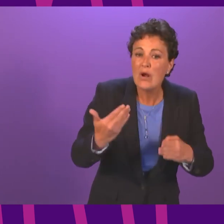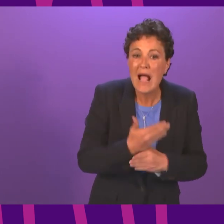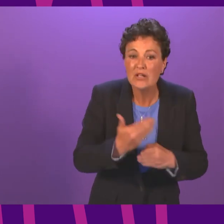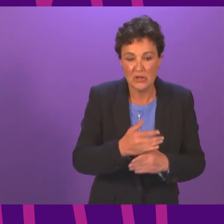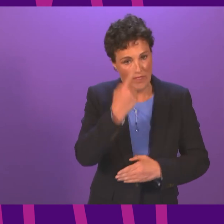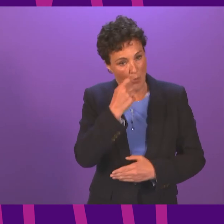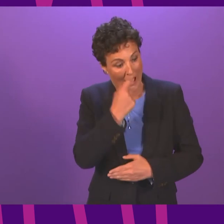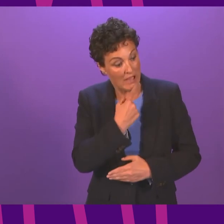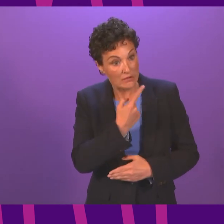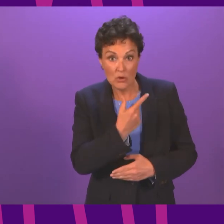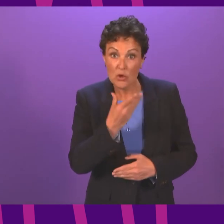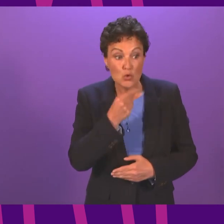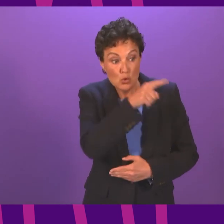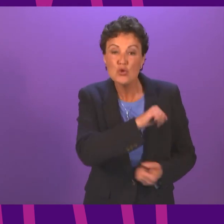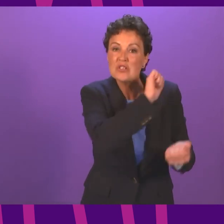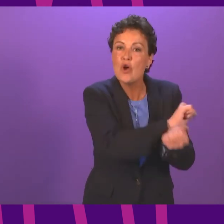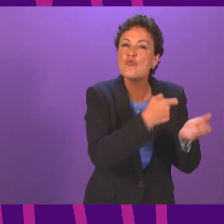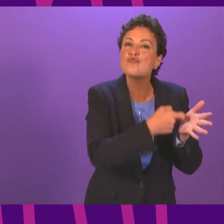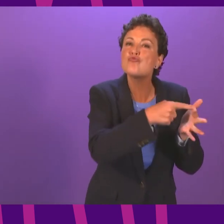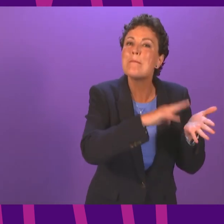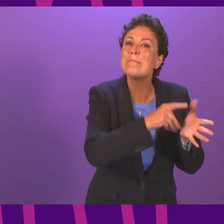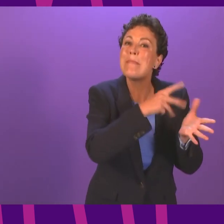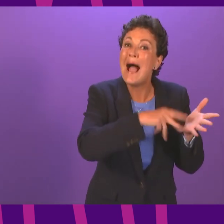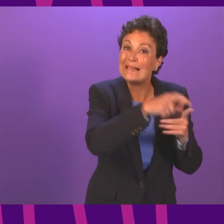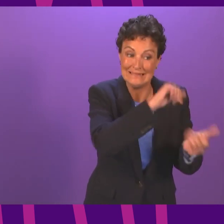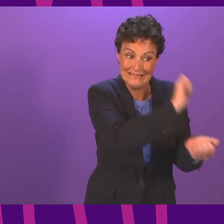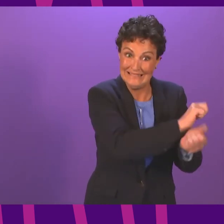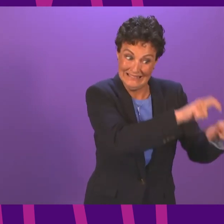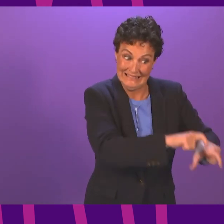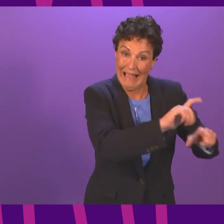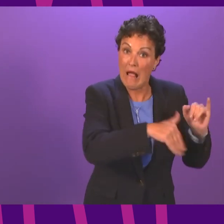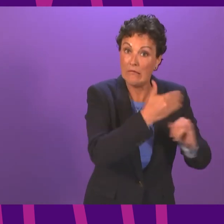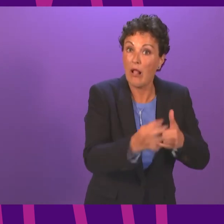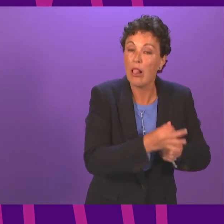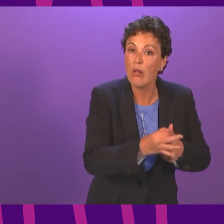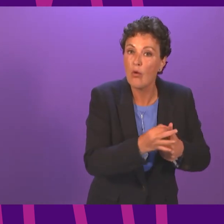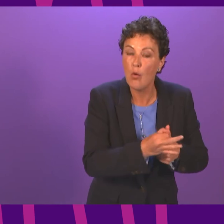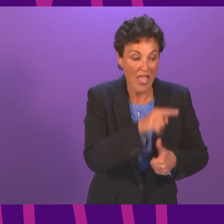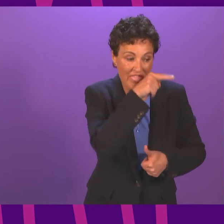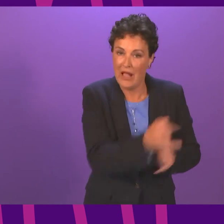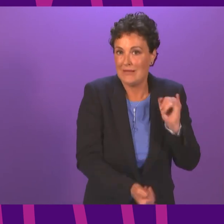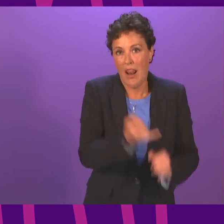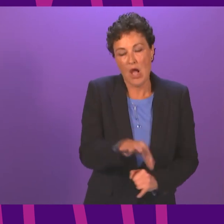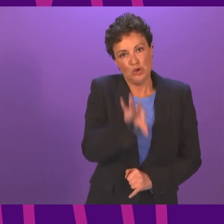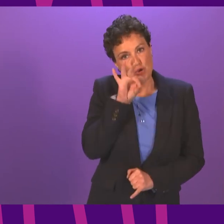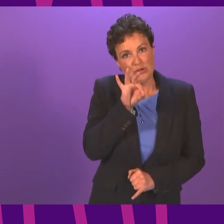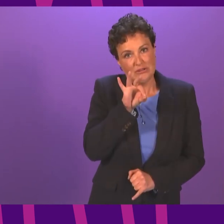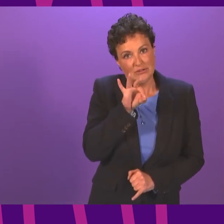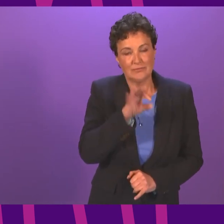remand is used only when necessary to protect public safety and where no appropriate alternative is available